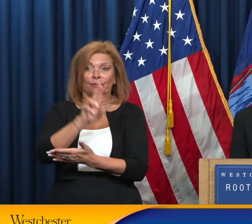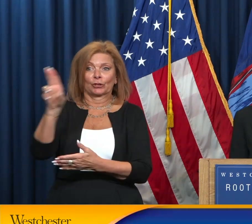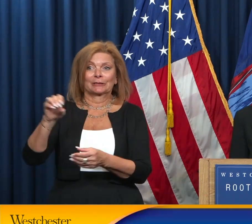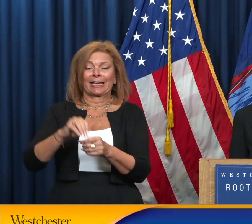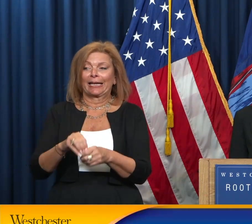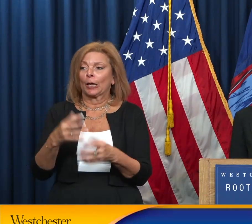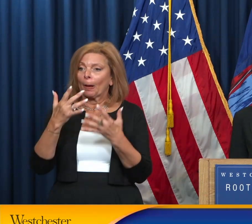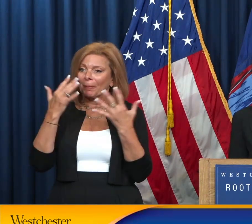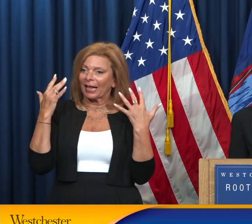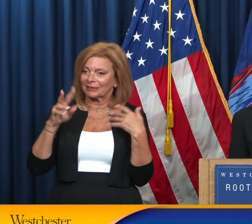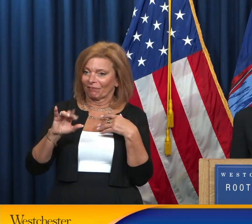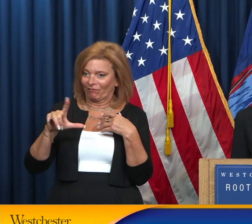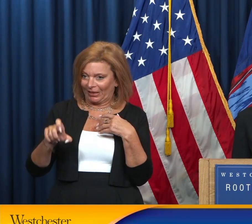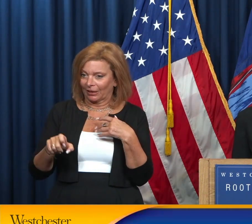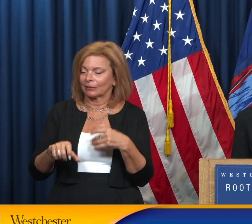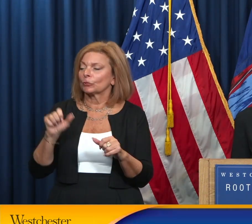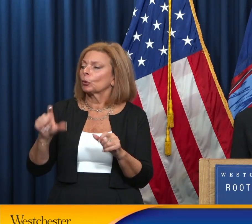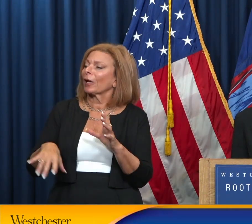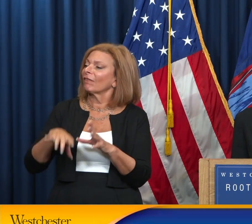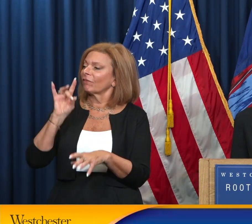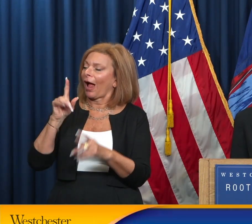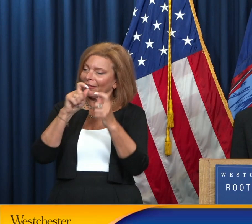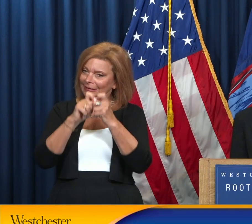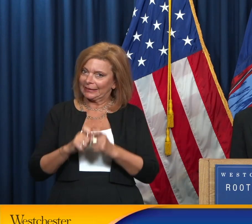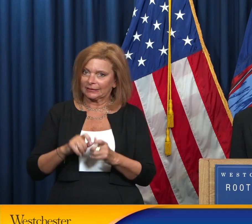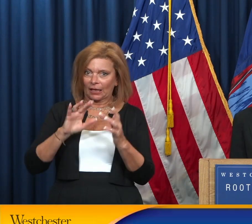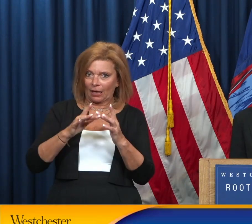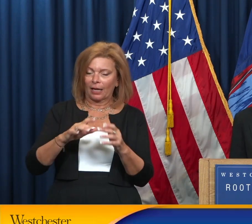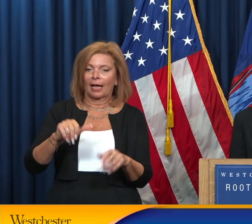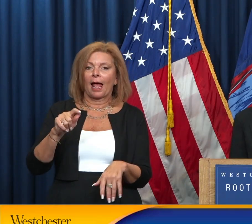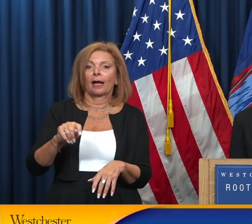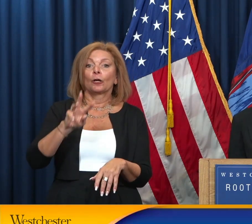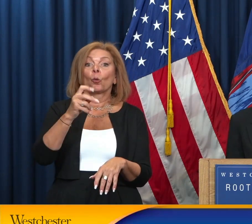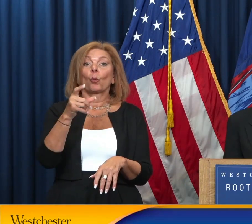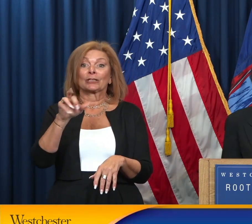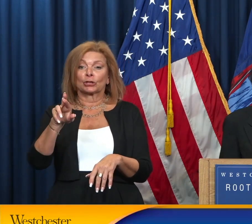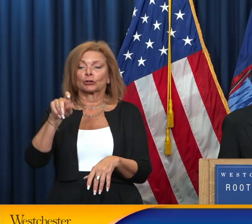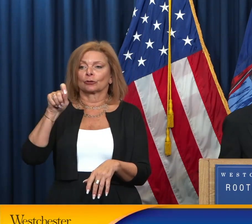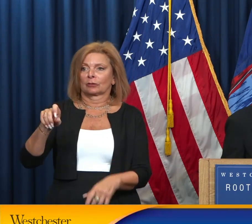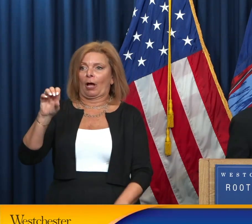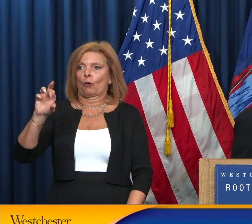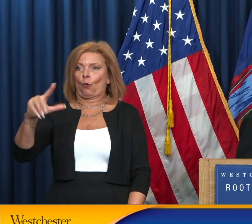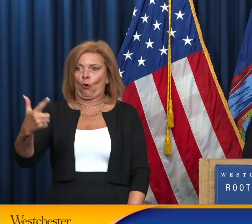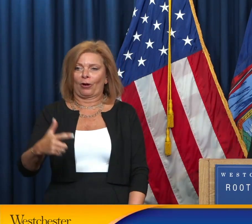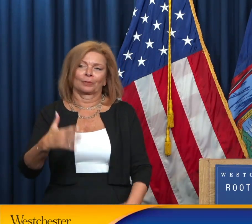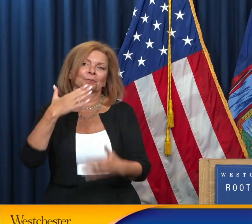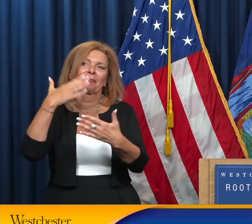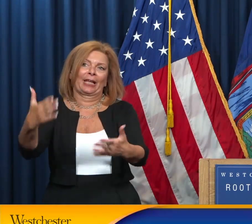And you can find all of the details online at westchester.org. Thank you. Thank